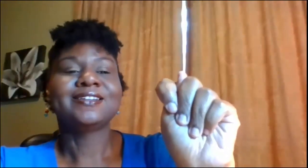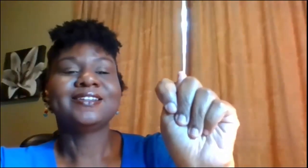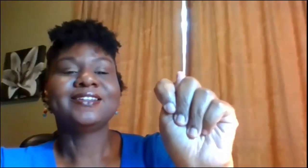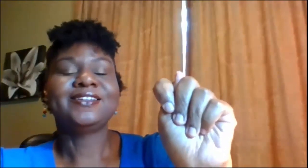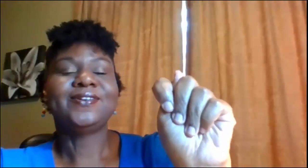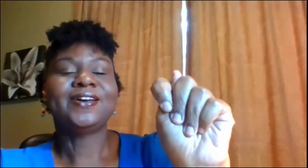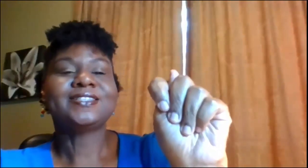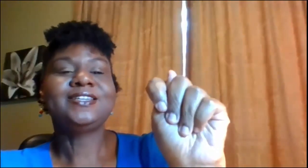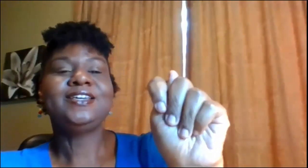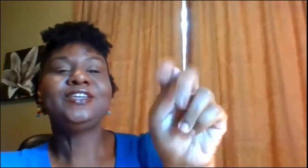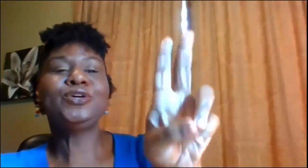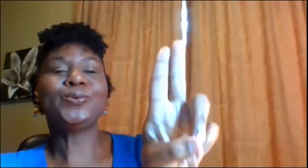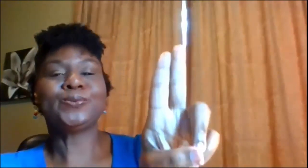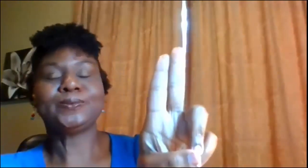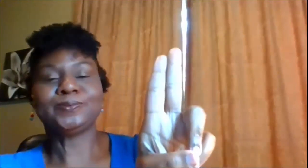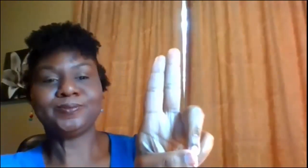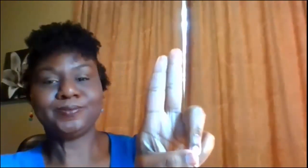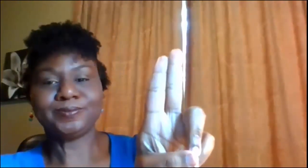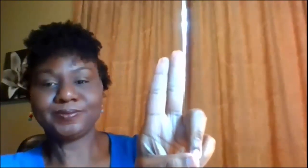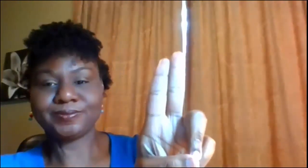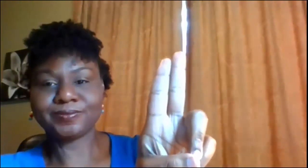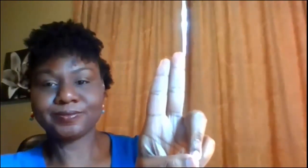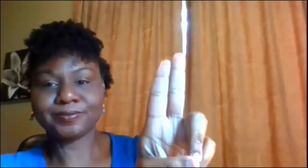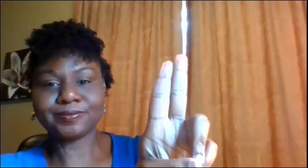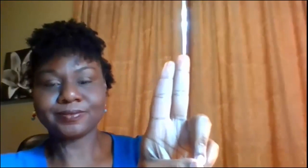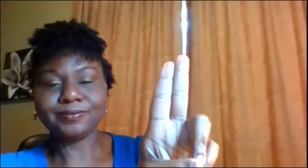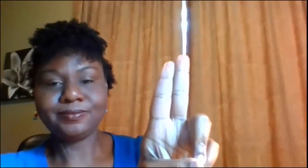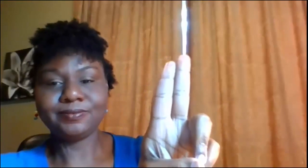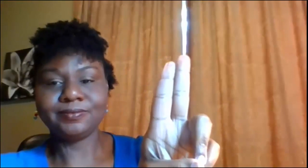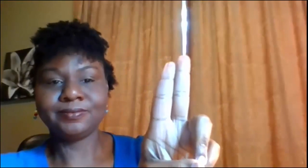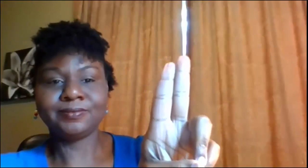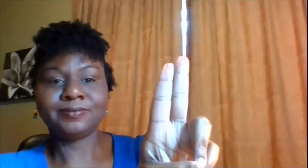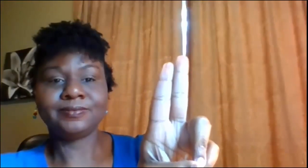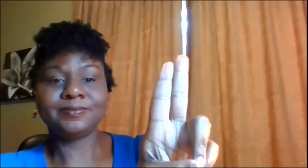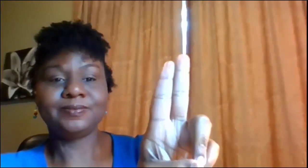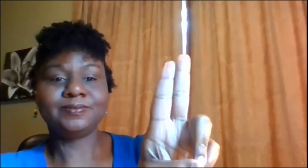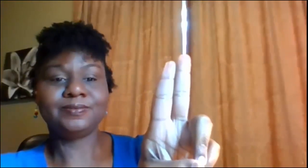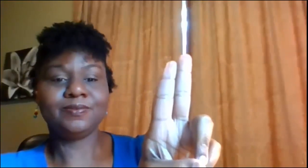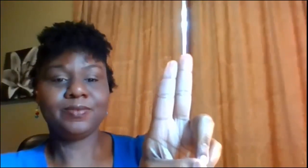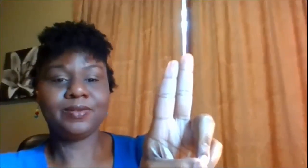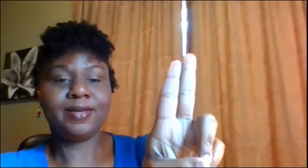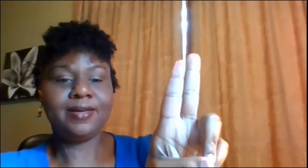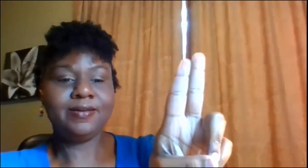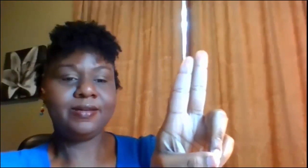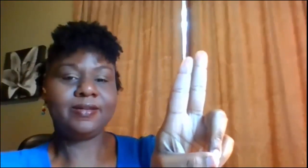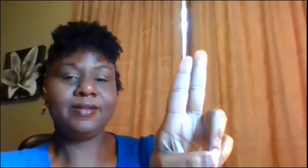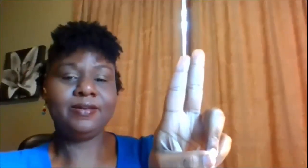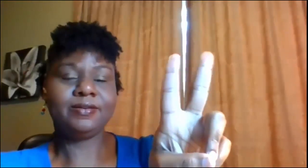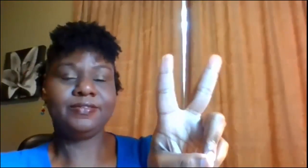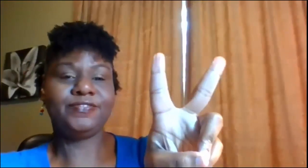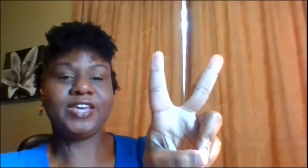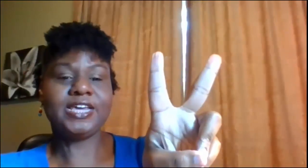let's see U okay good V